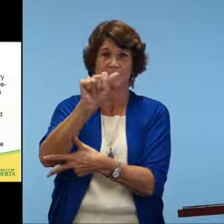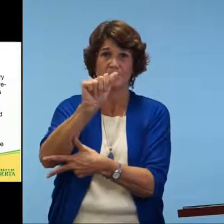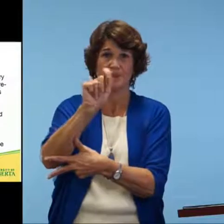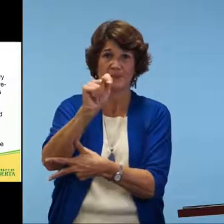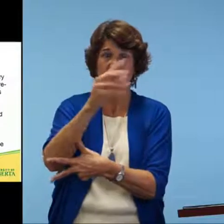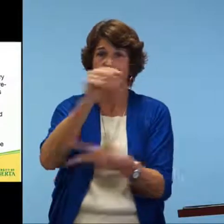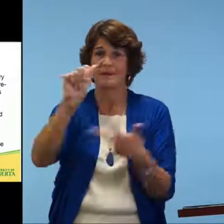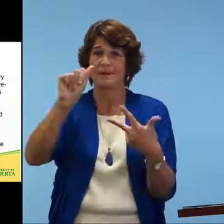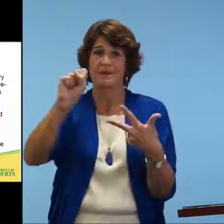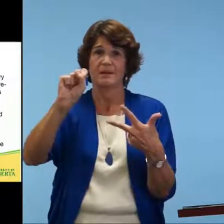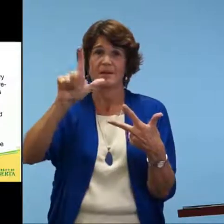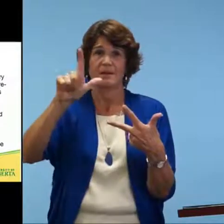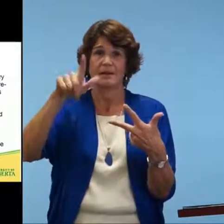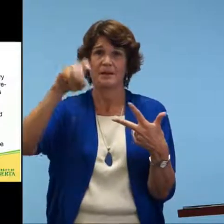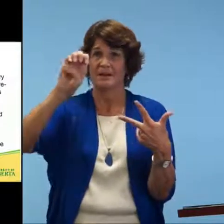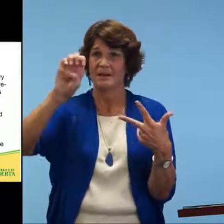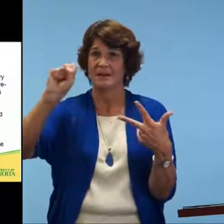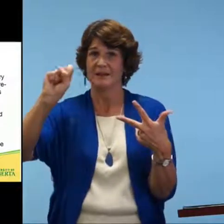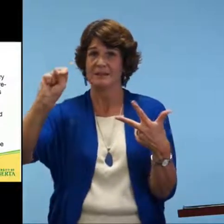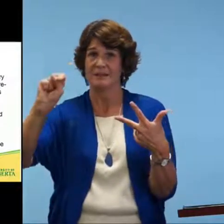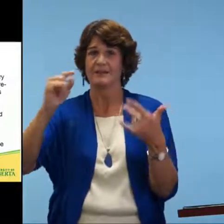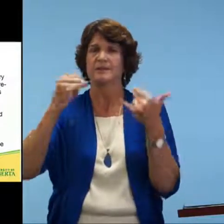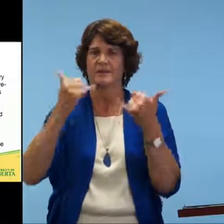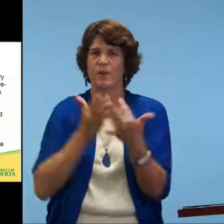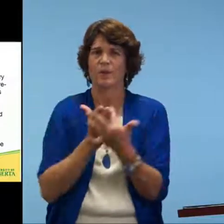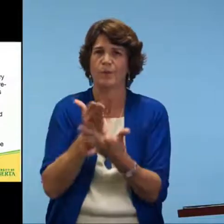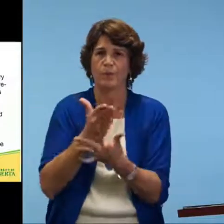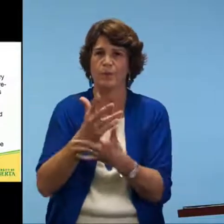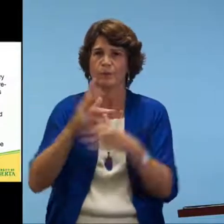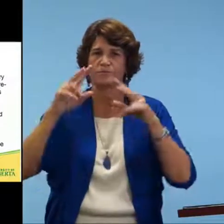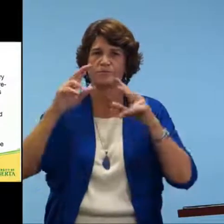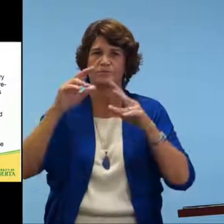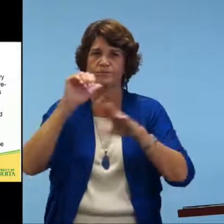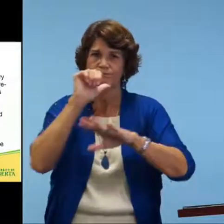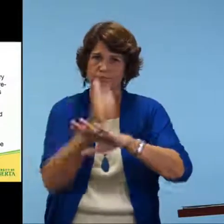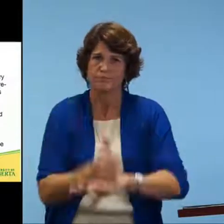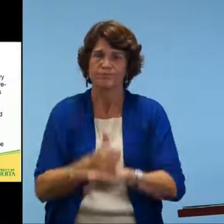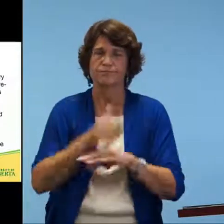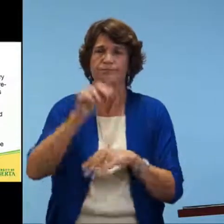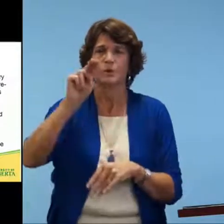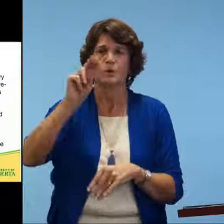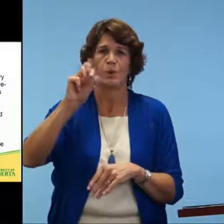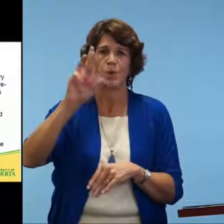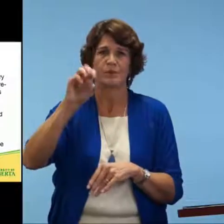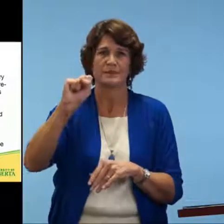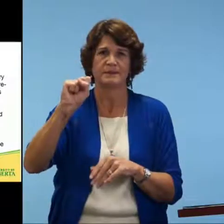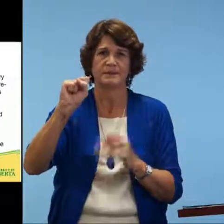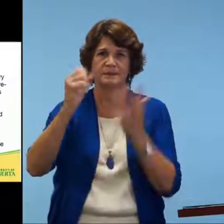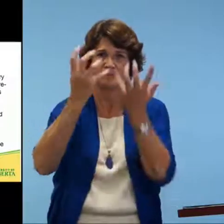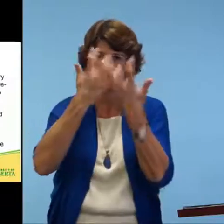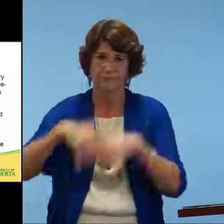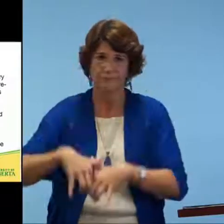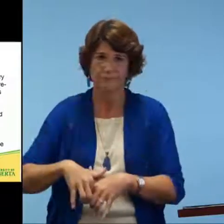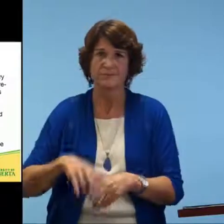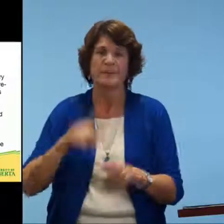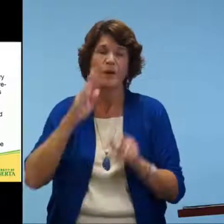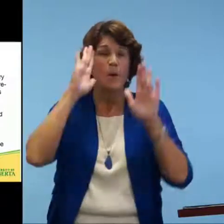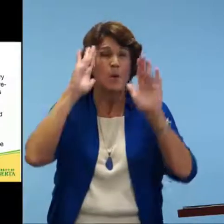So the ASL-PAT and the ASL-EST are now going through their norms. they're looking,